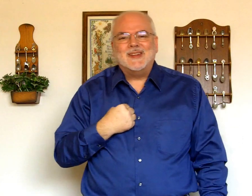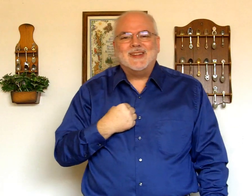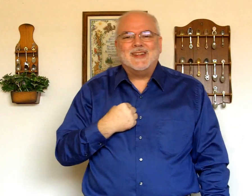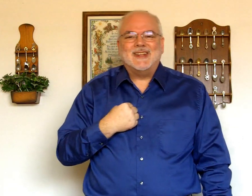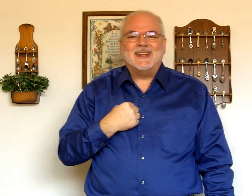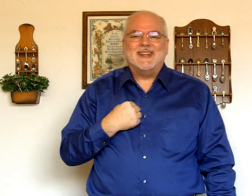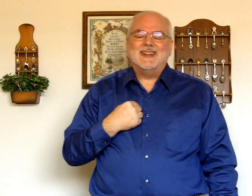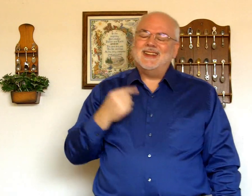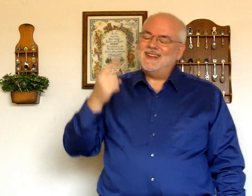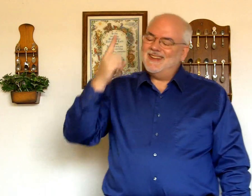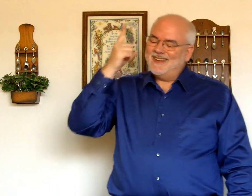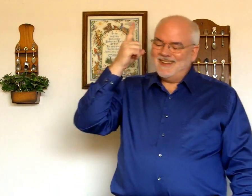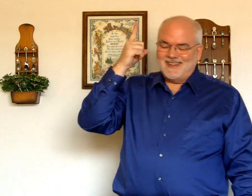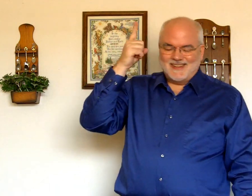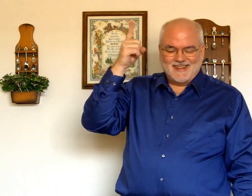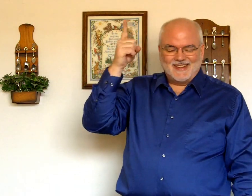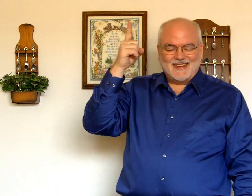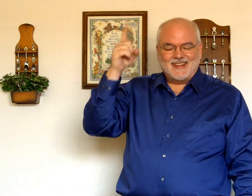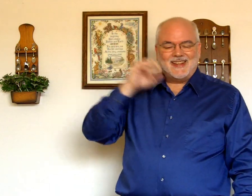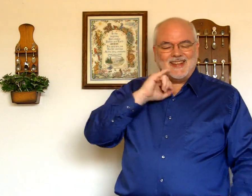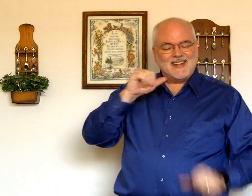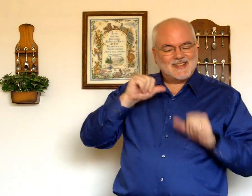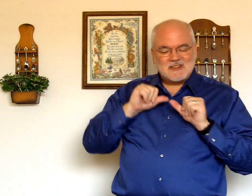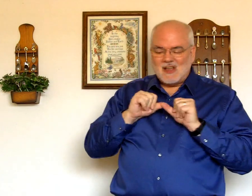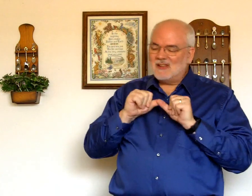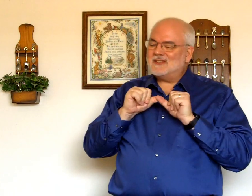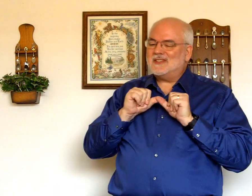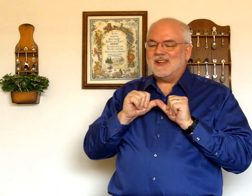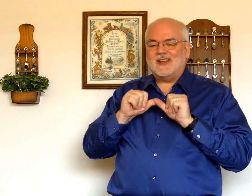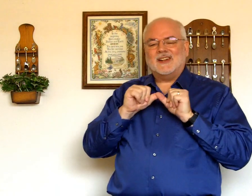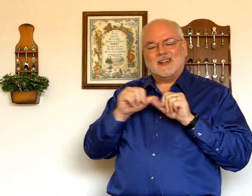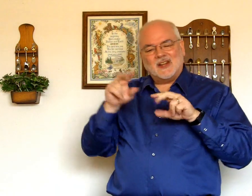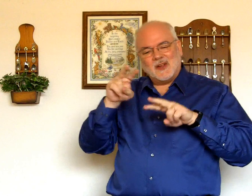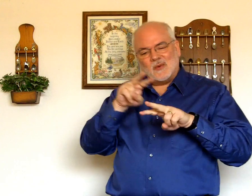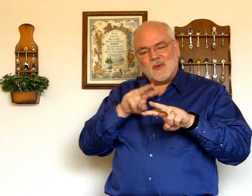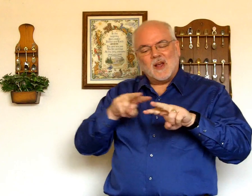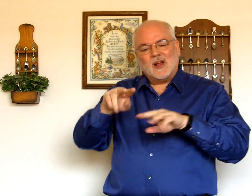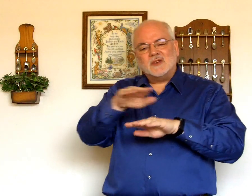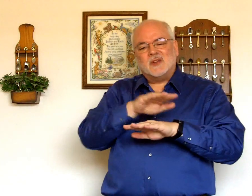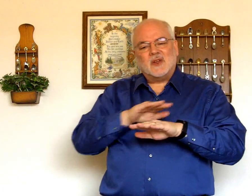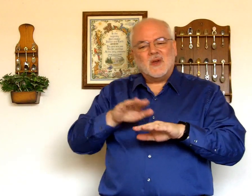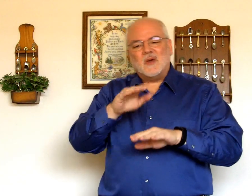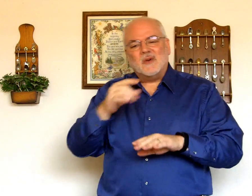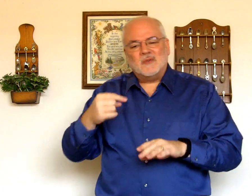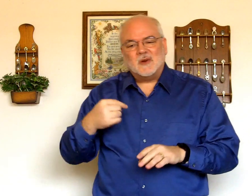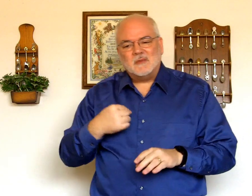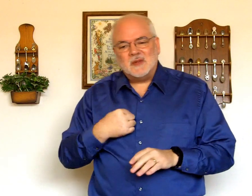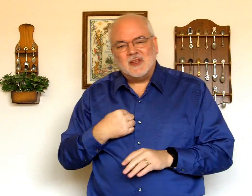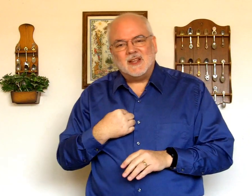he is constantly watching over me